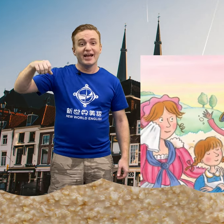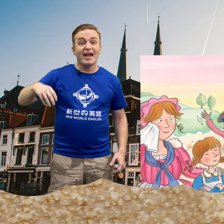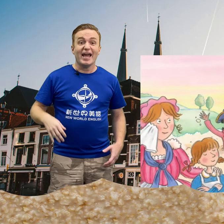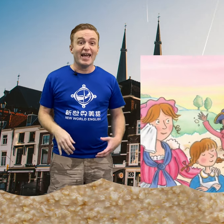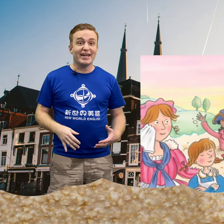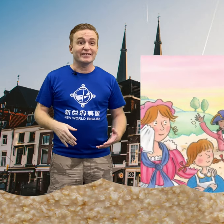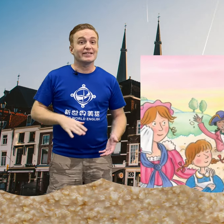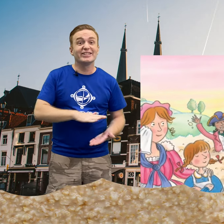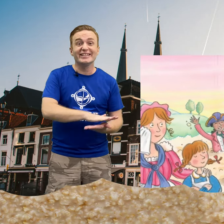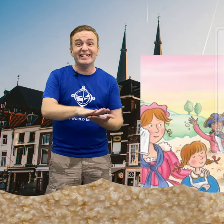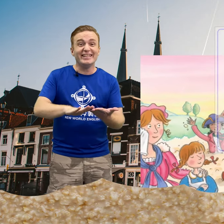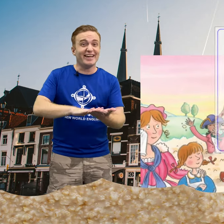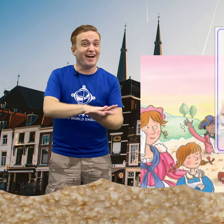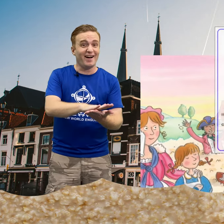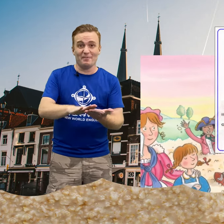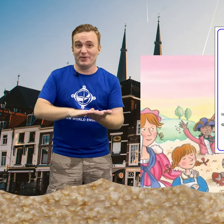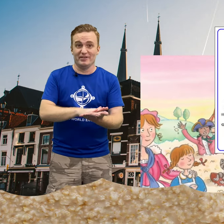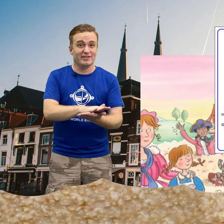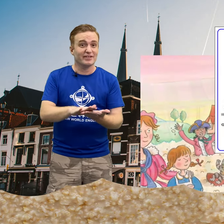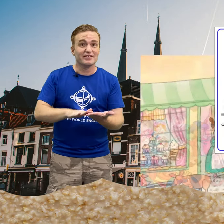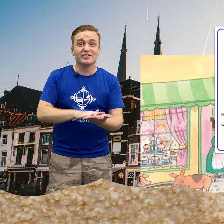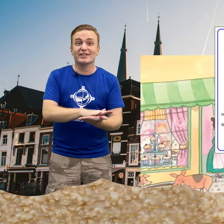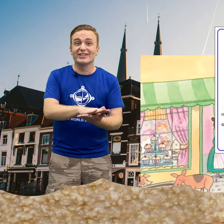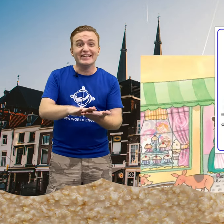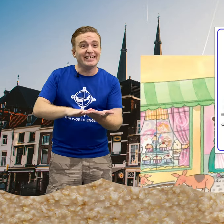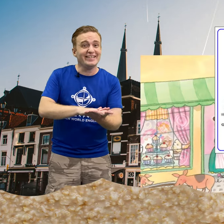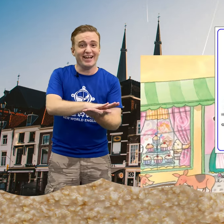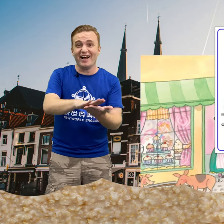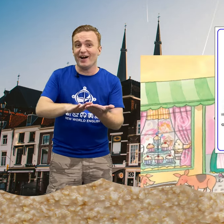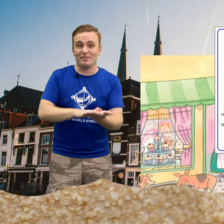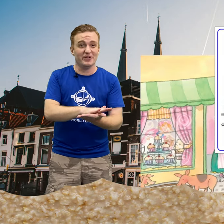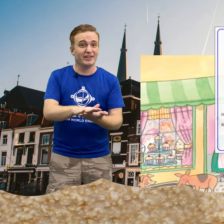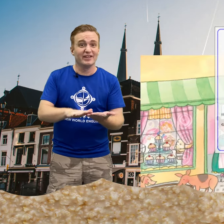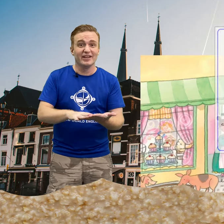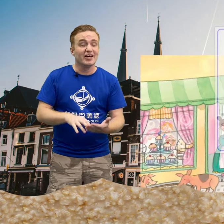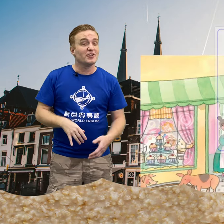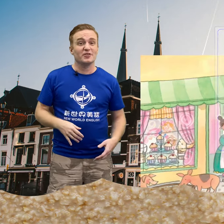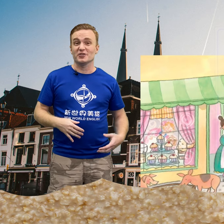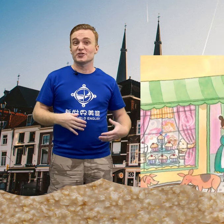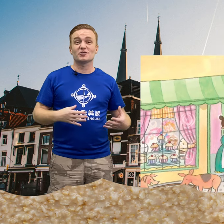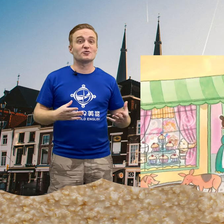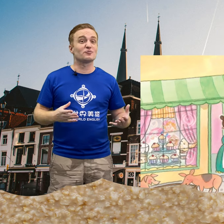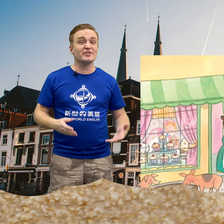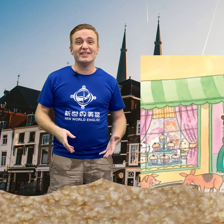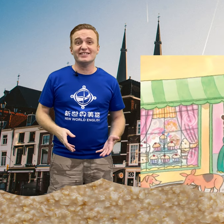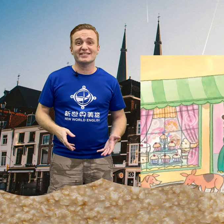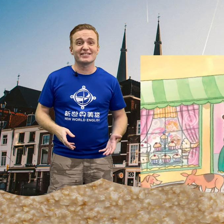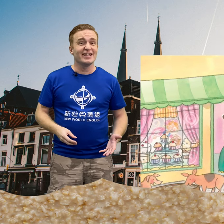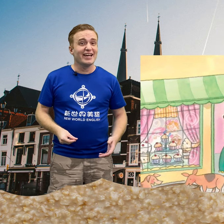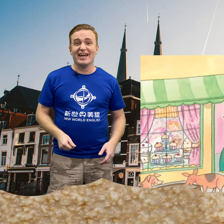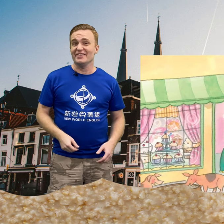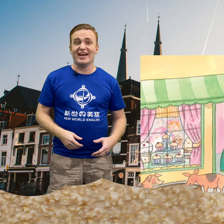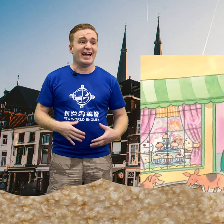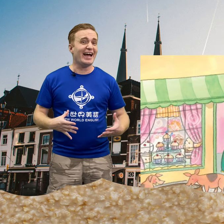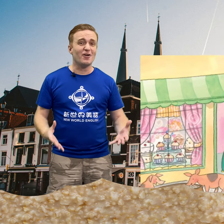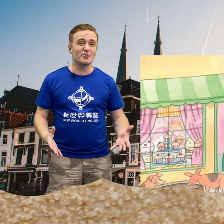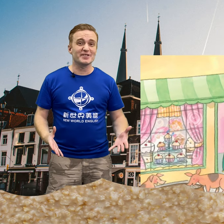And clean up. Clean up the streets and the houses